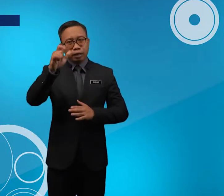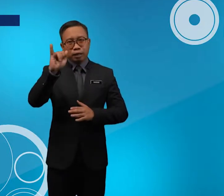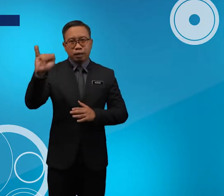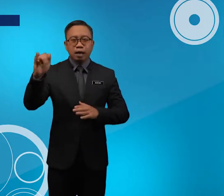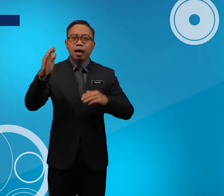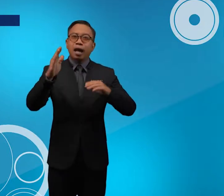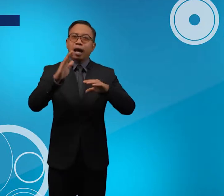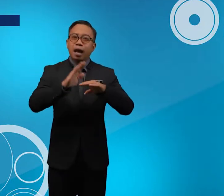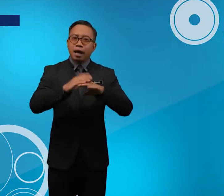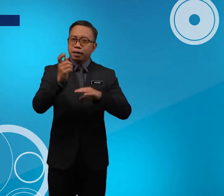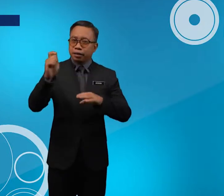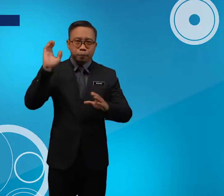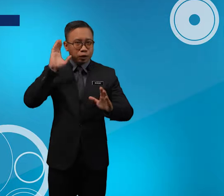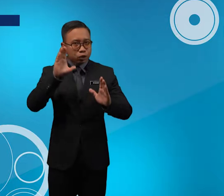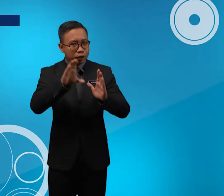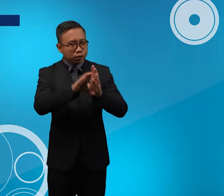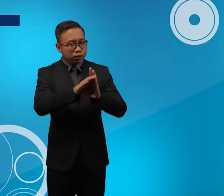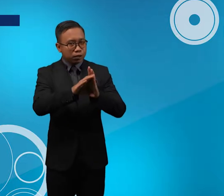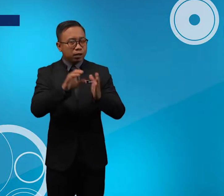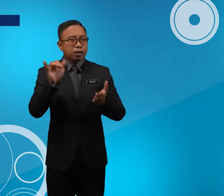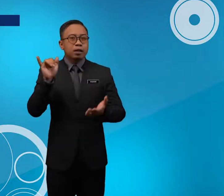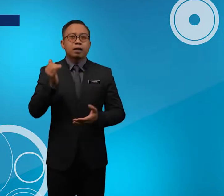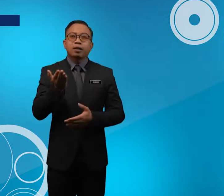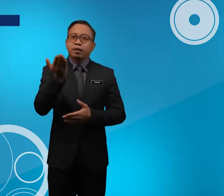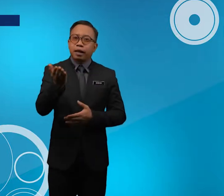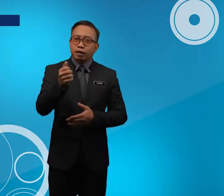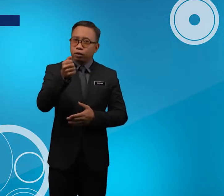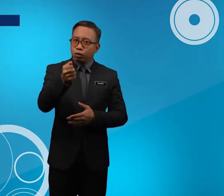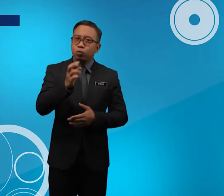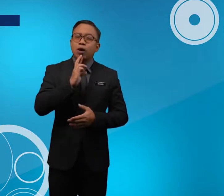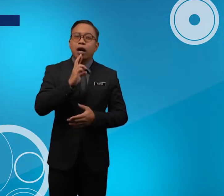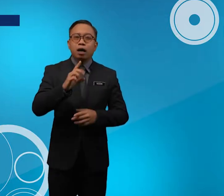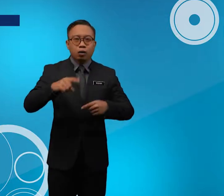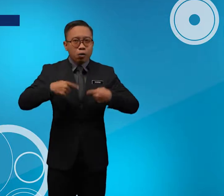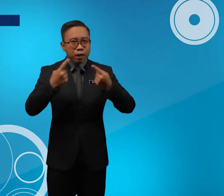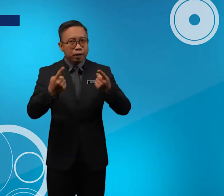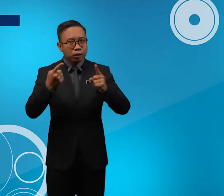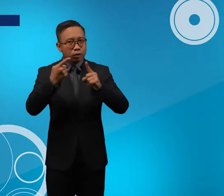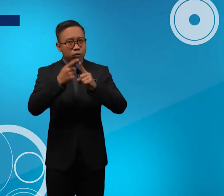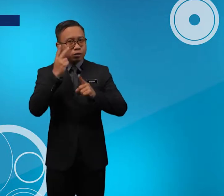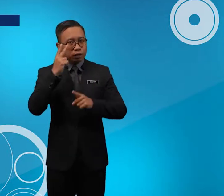At The Pictures That You Are Going To See